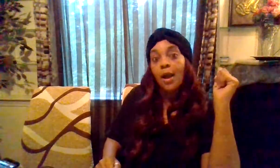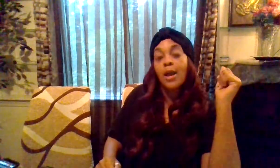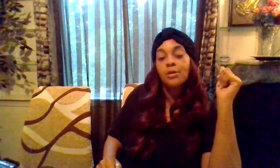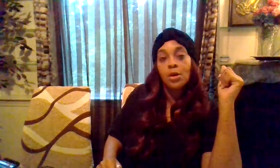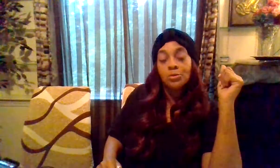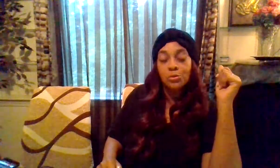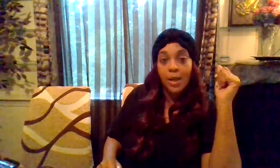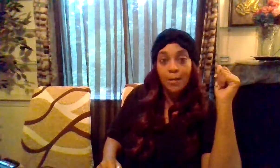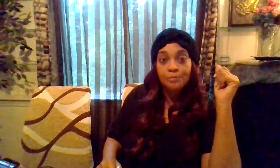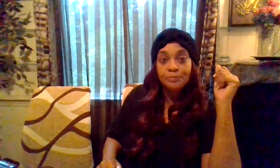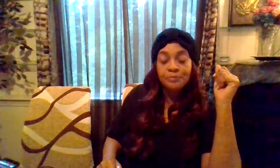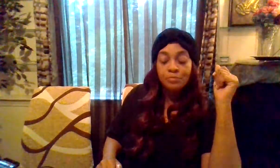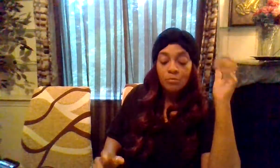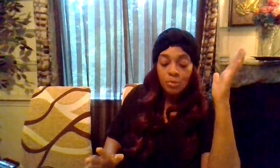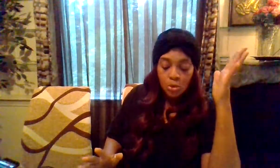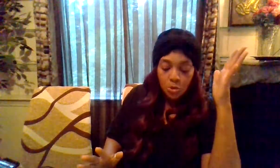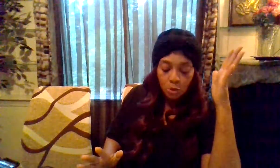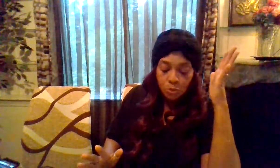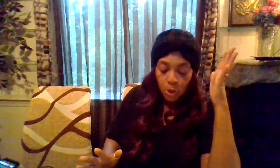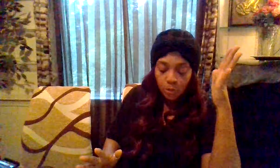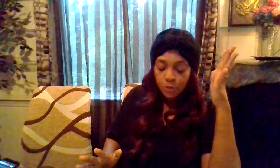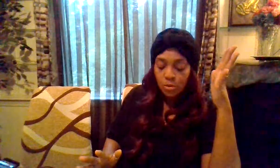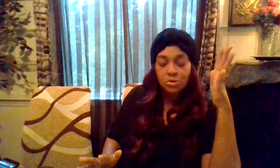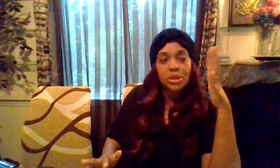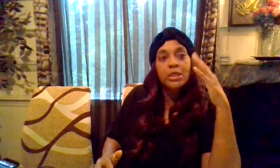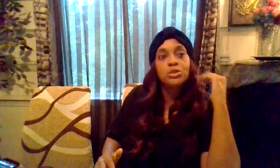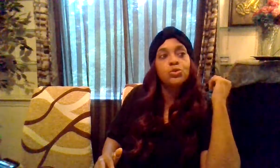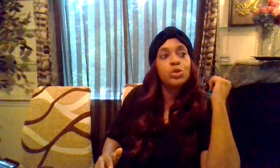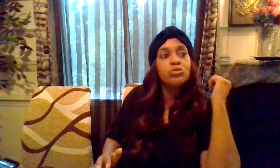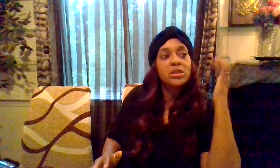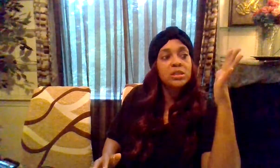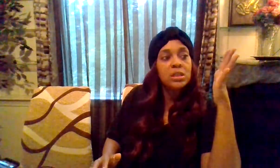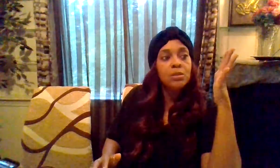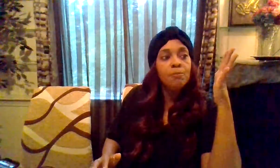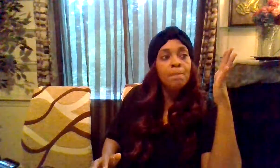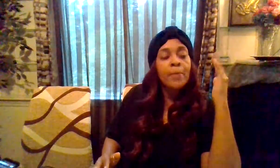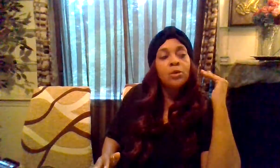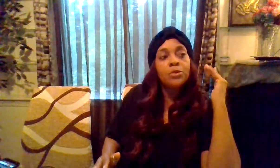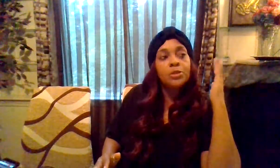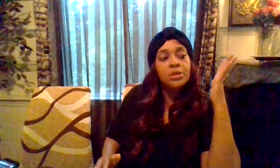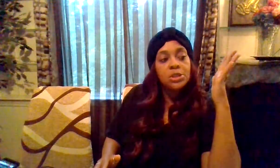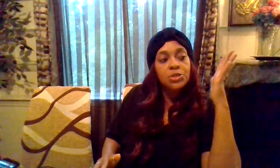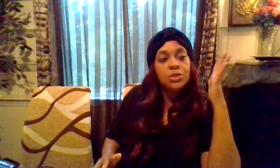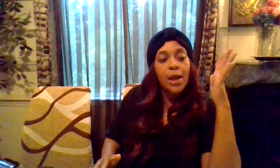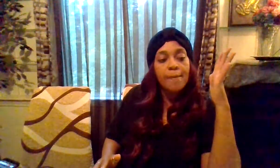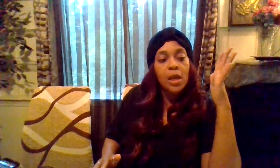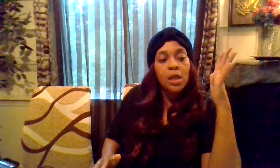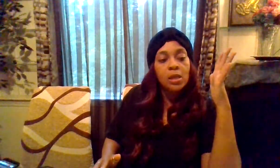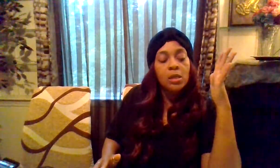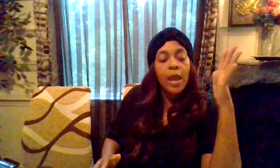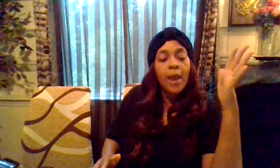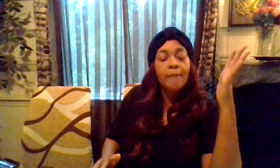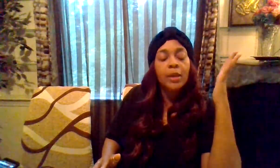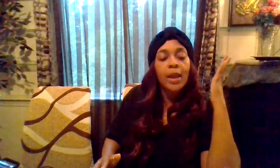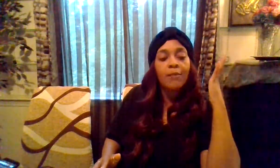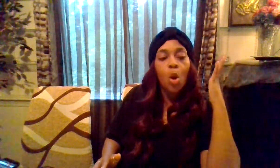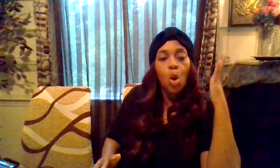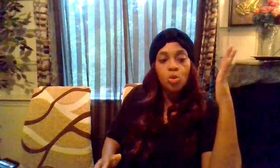i had to go through that you know you're going through those changes where you can see the decisions i made it had me have a whole